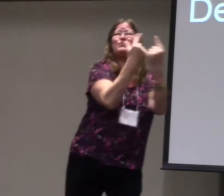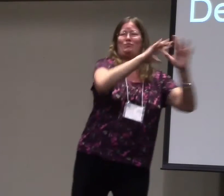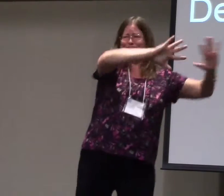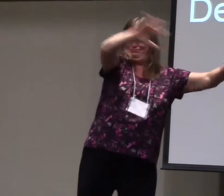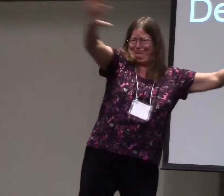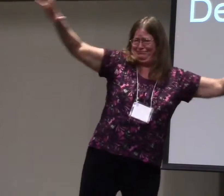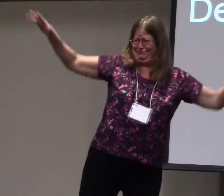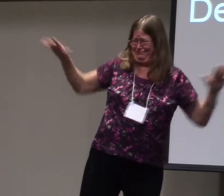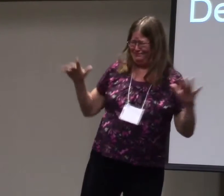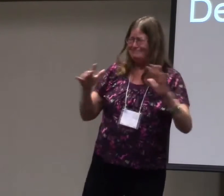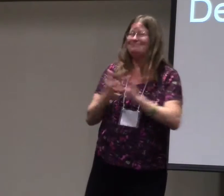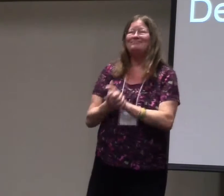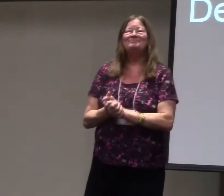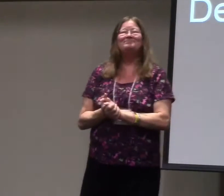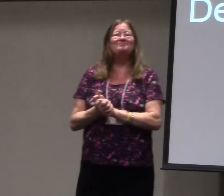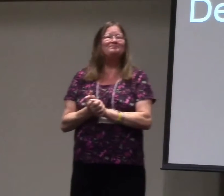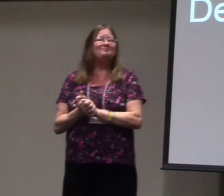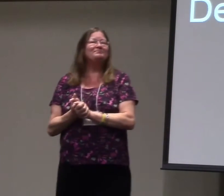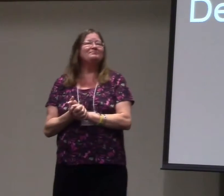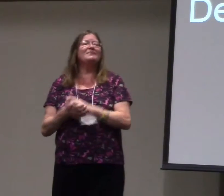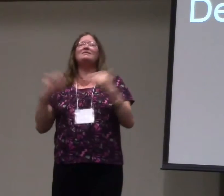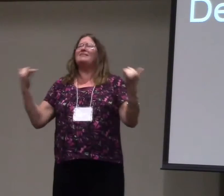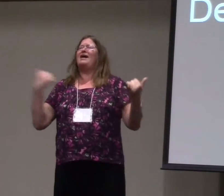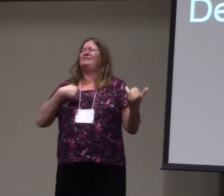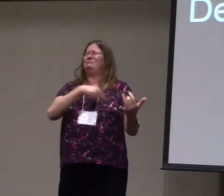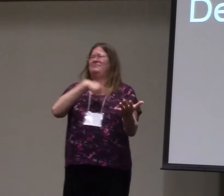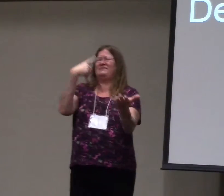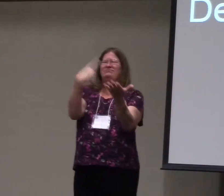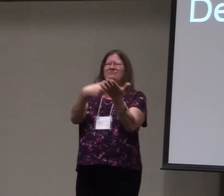There's a church, there's a group that they're involved with. It's wonderful to make that connection.